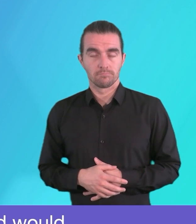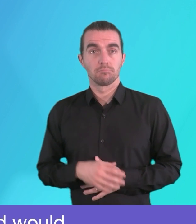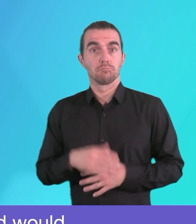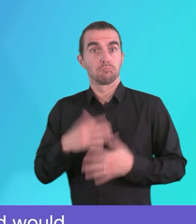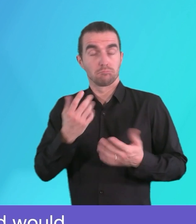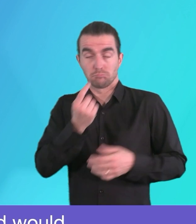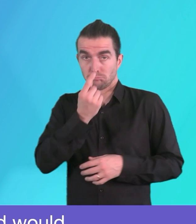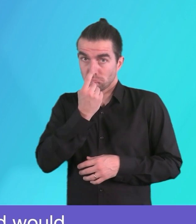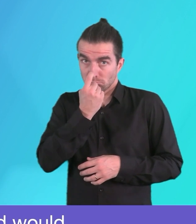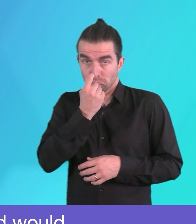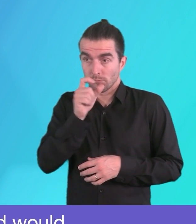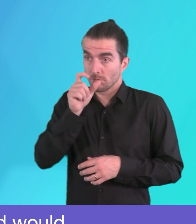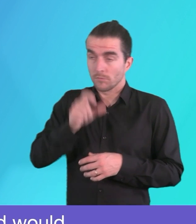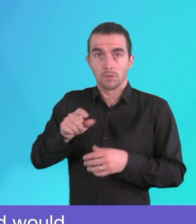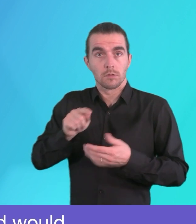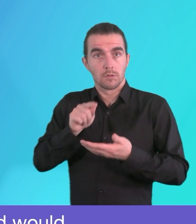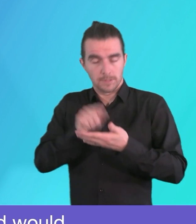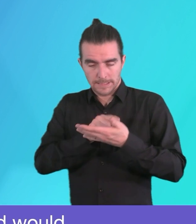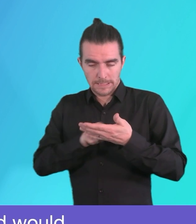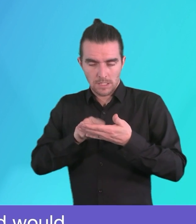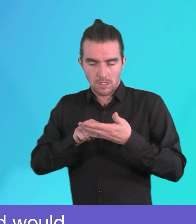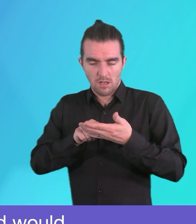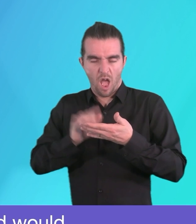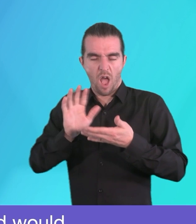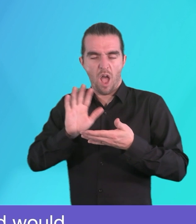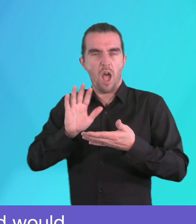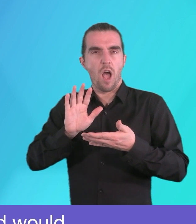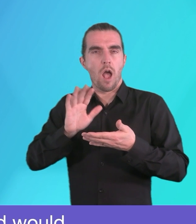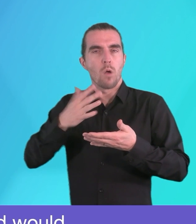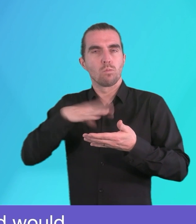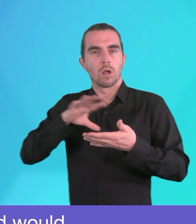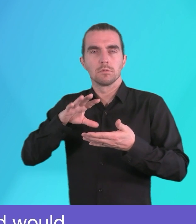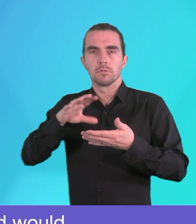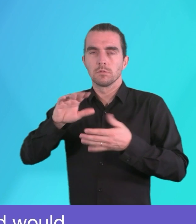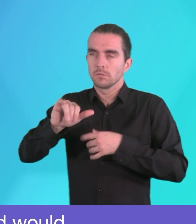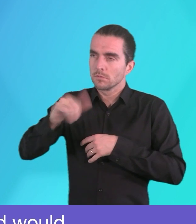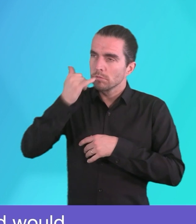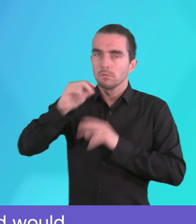You may change your mind and would like to speak with a 999 call handler.